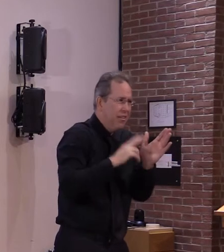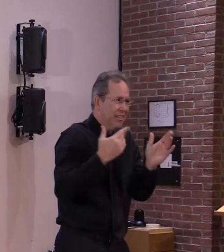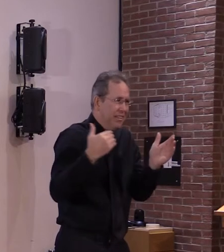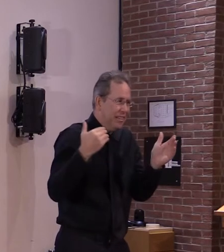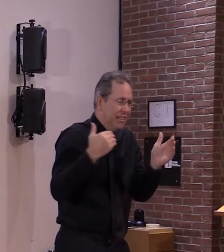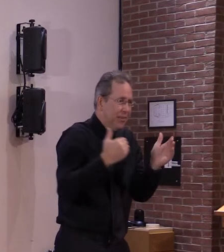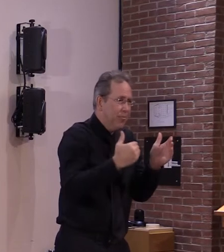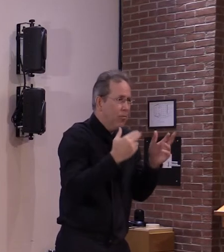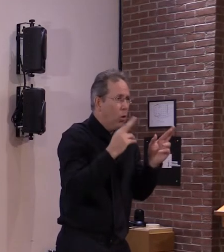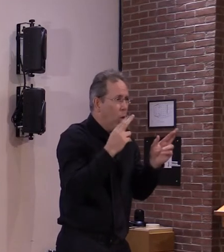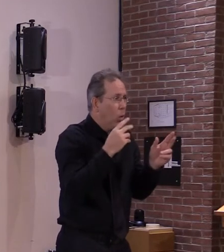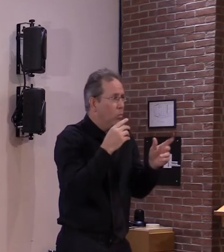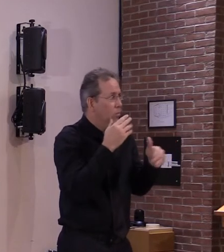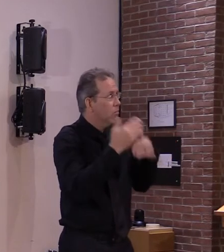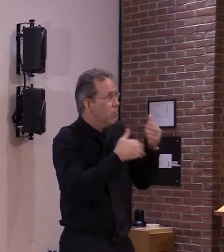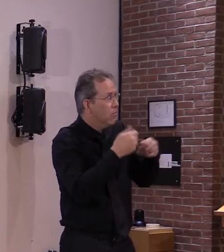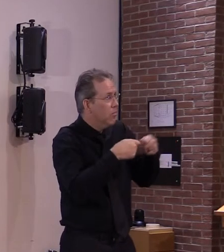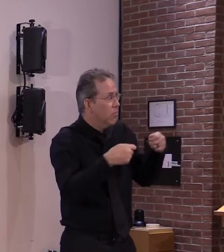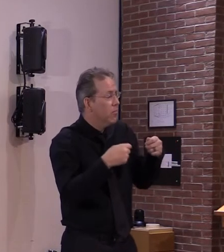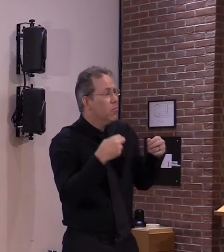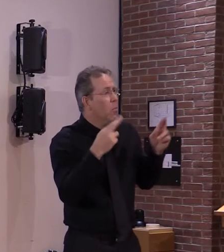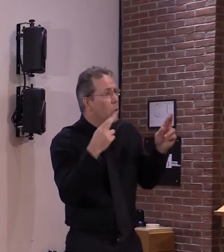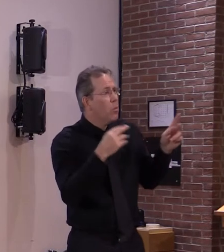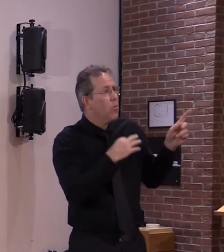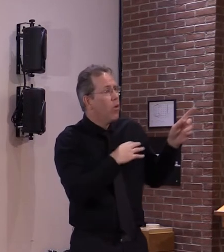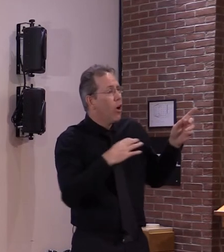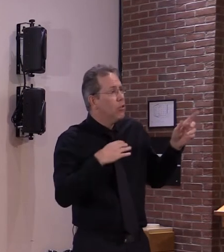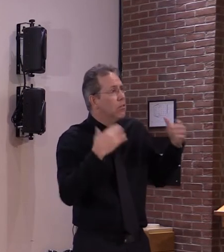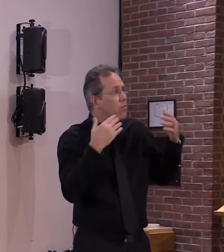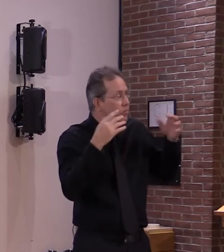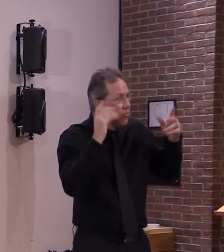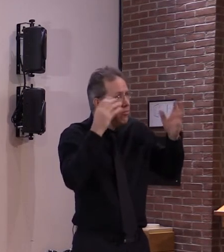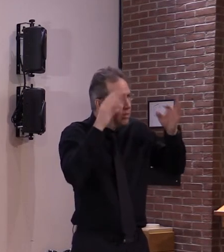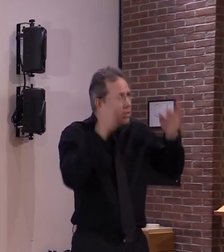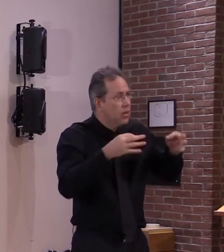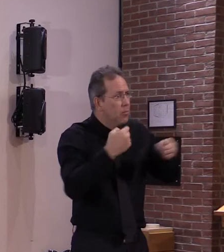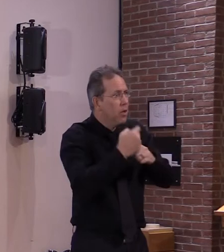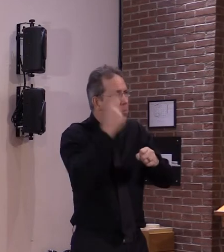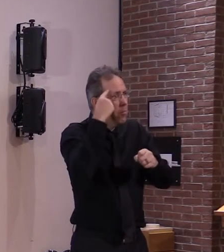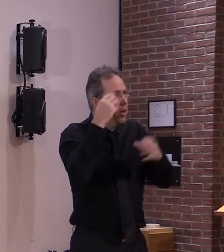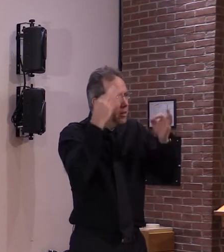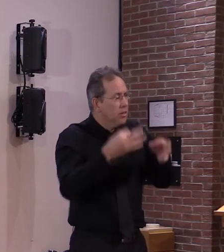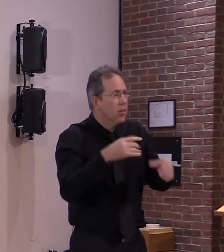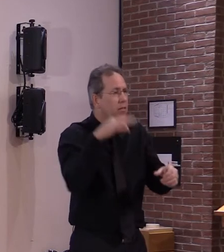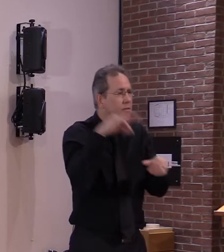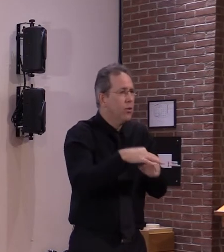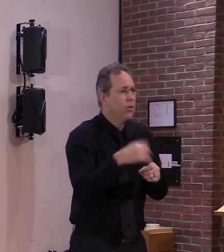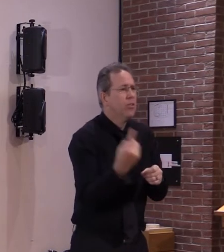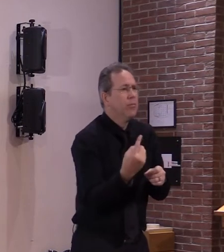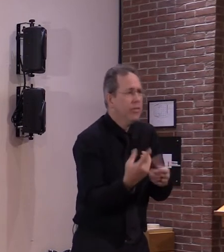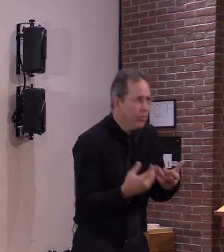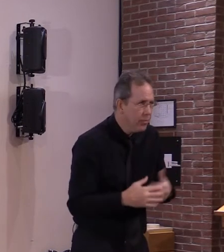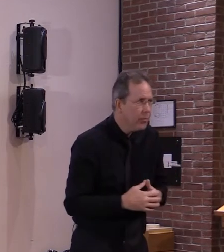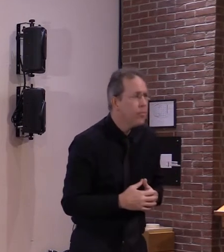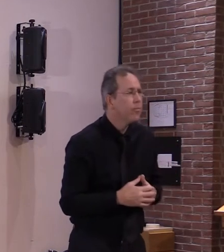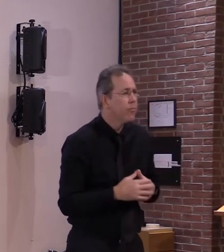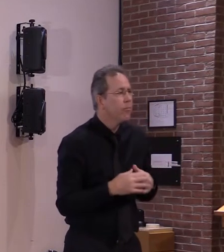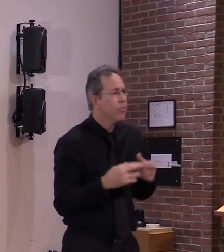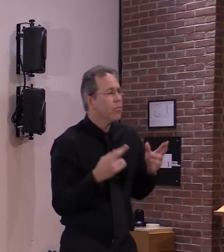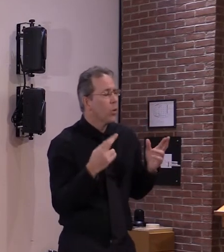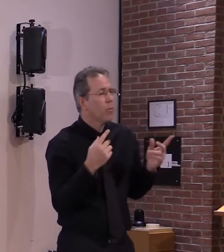and before the holidays i think uh many uh share in that uh in that feeling uh in congress